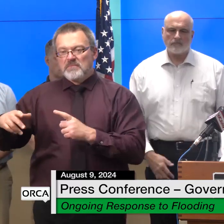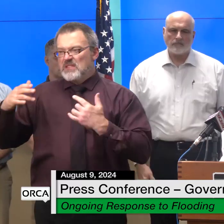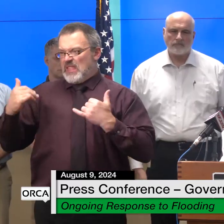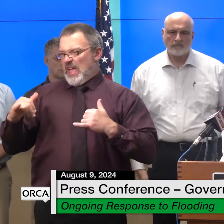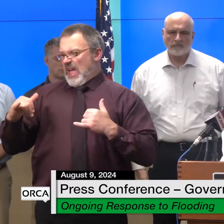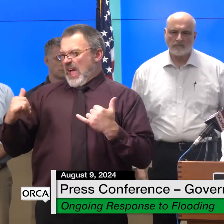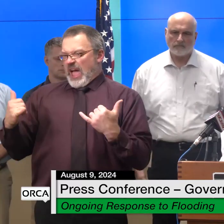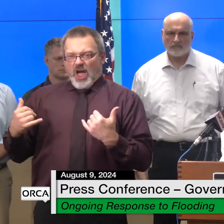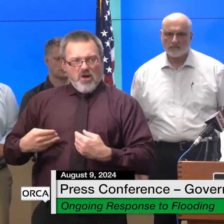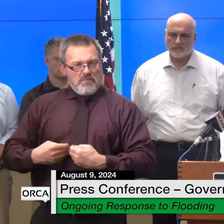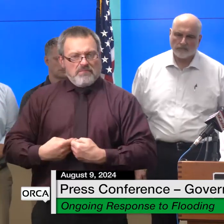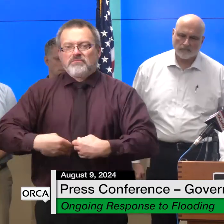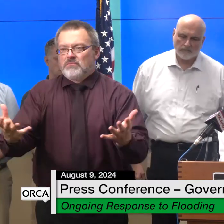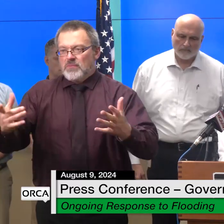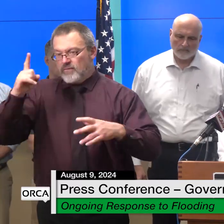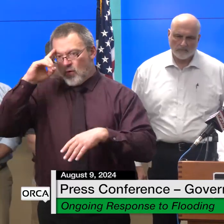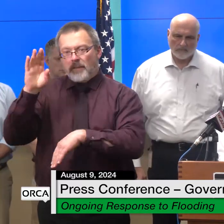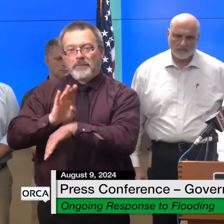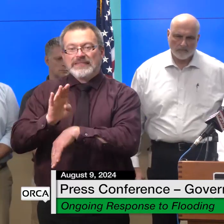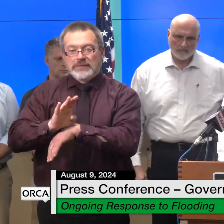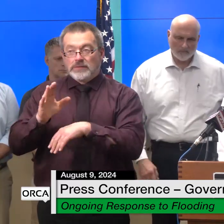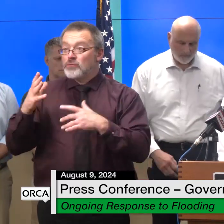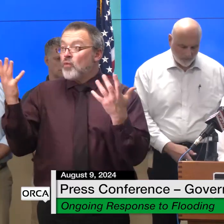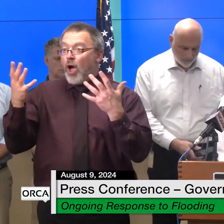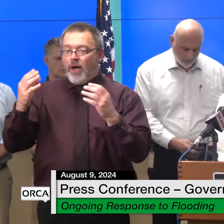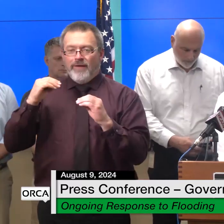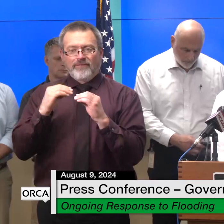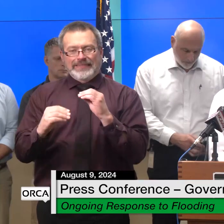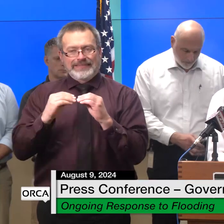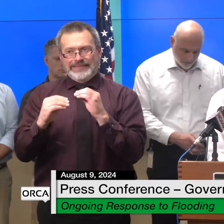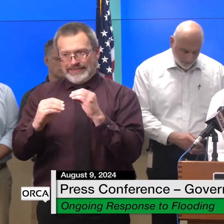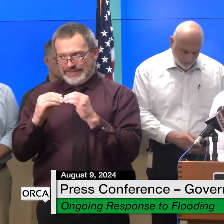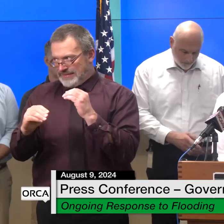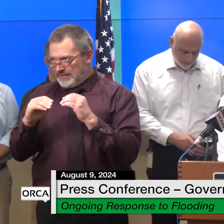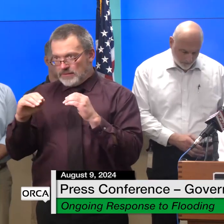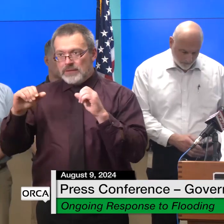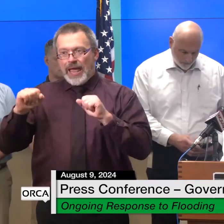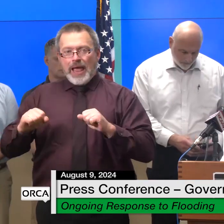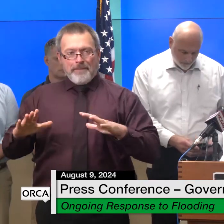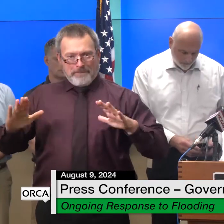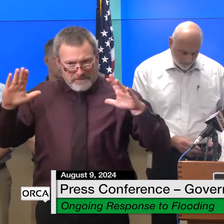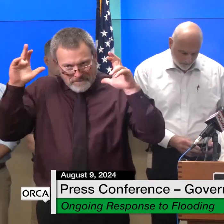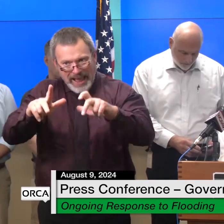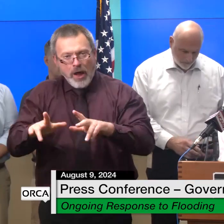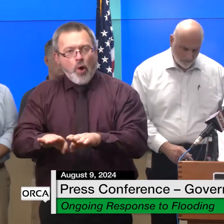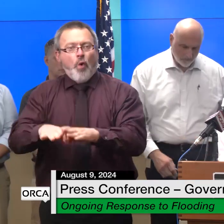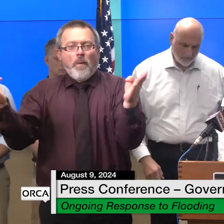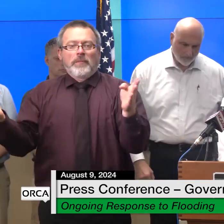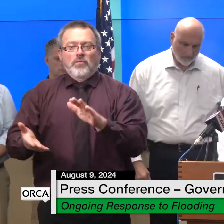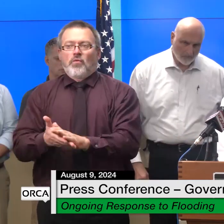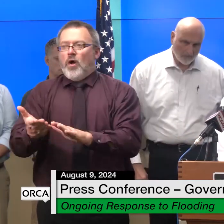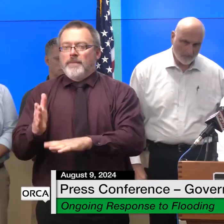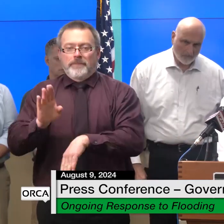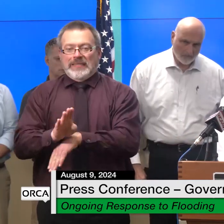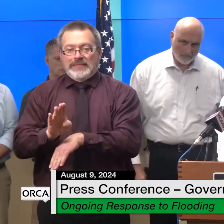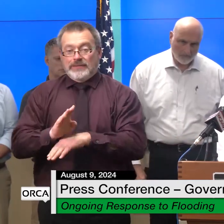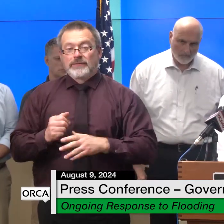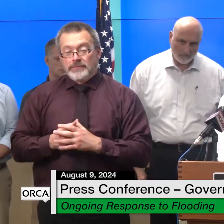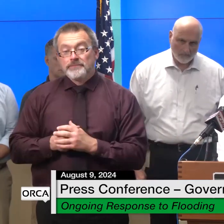doors open back up and get people back up work Secretary Curley will talk more about this in a minute